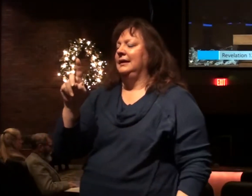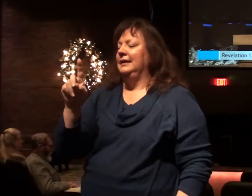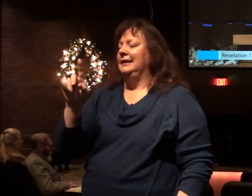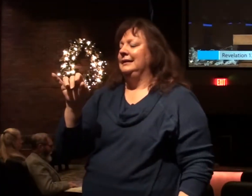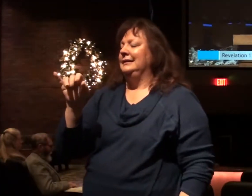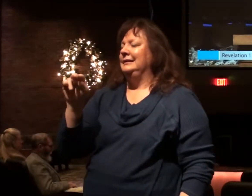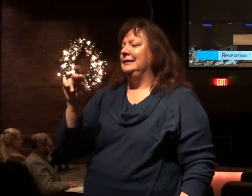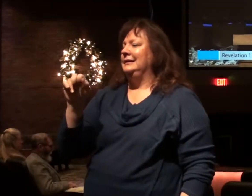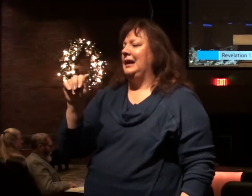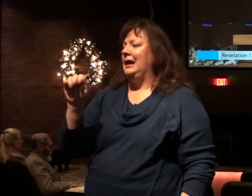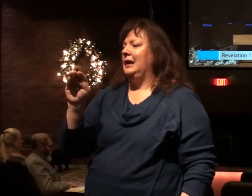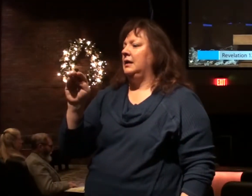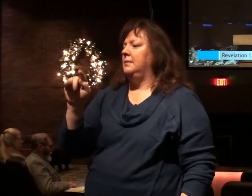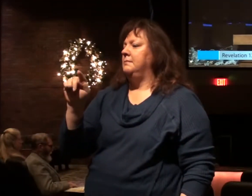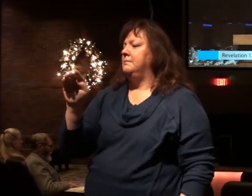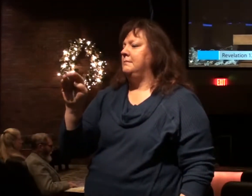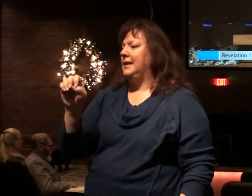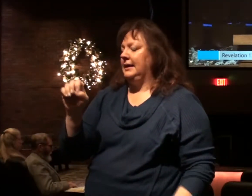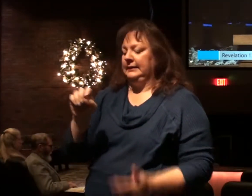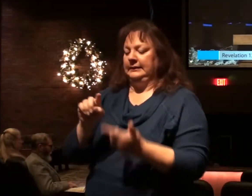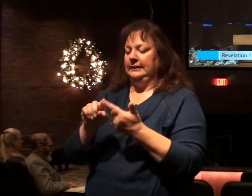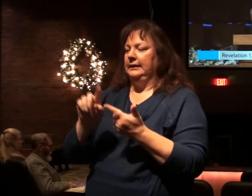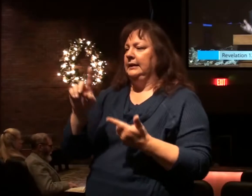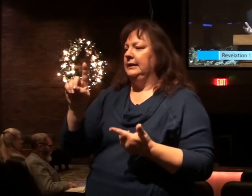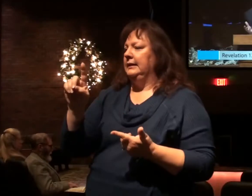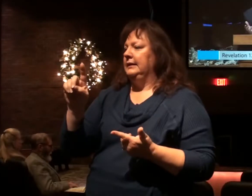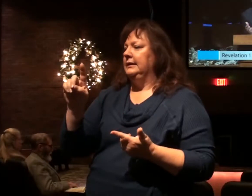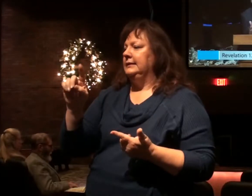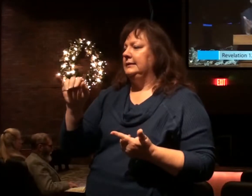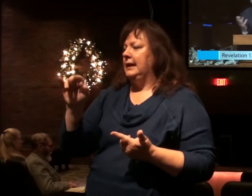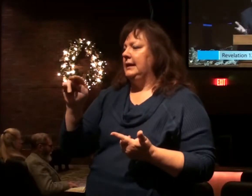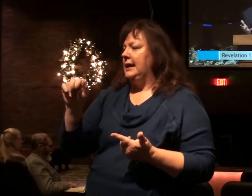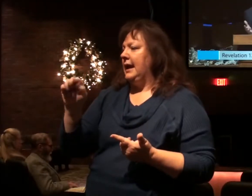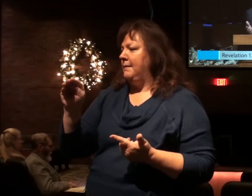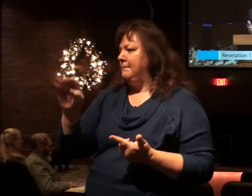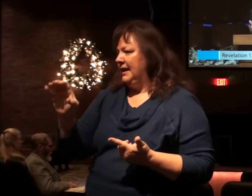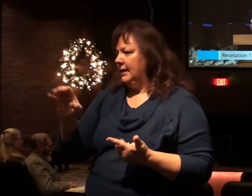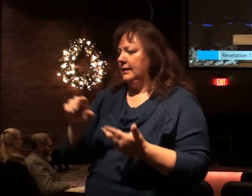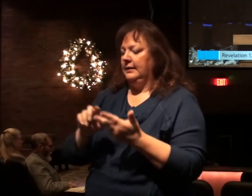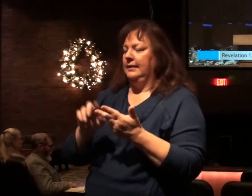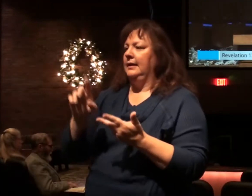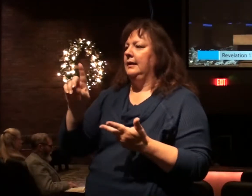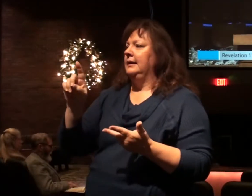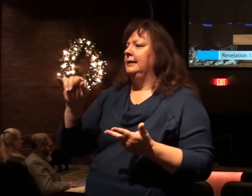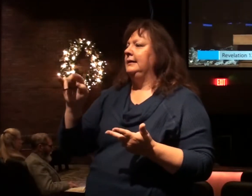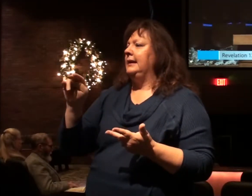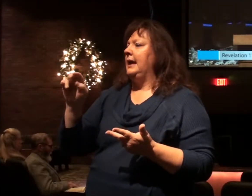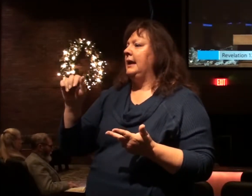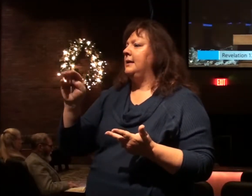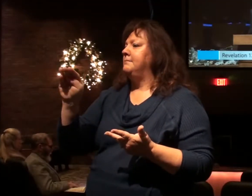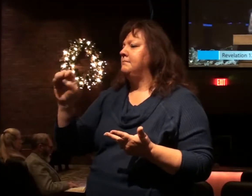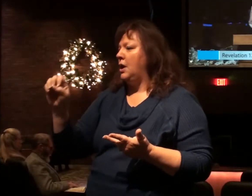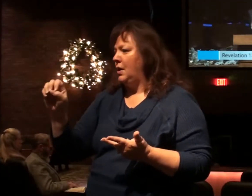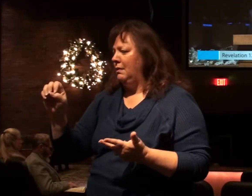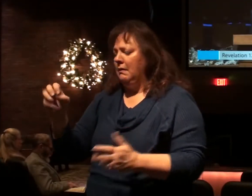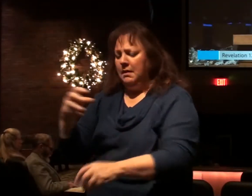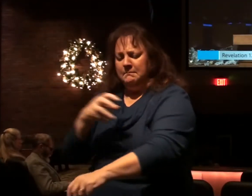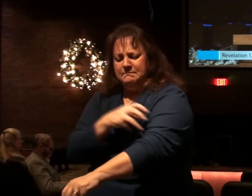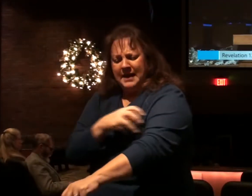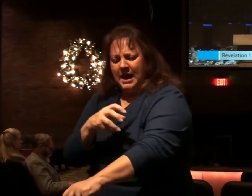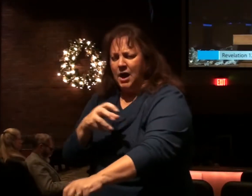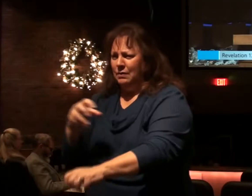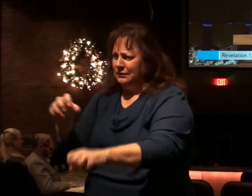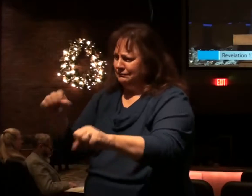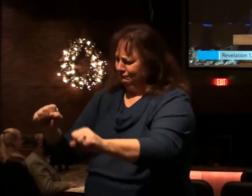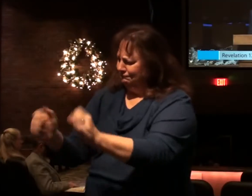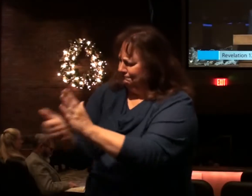words like dynamite, dynamic, dynamo, so on. It is the power, the ability